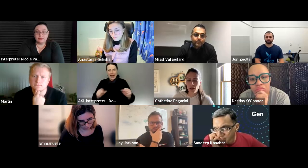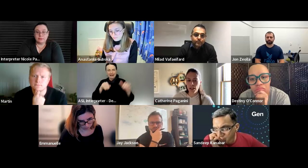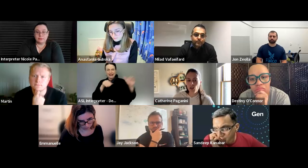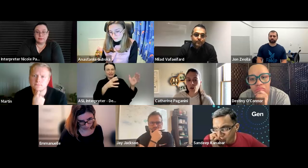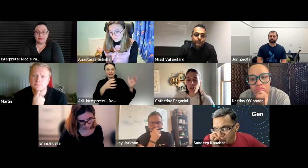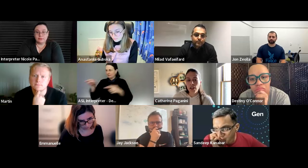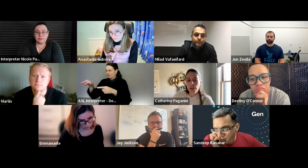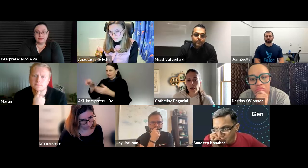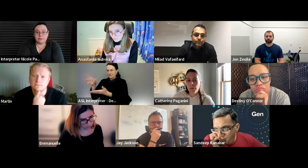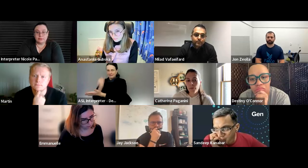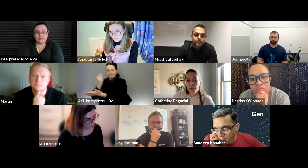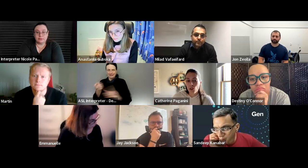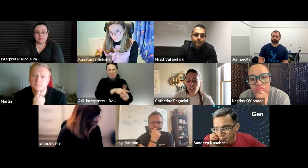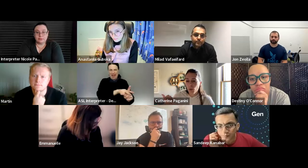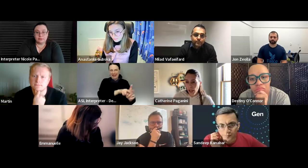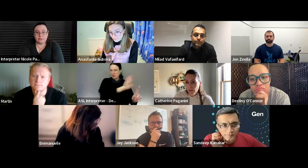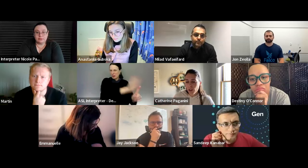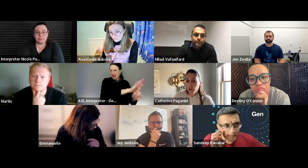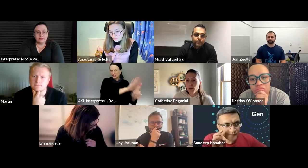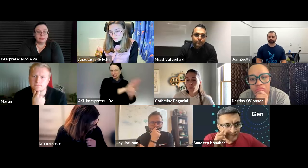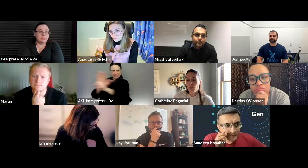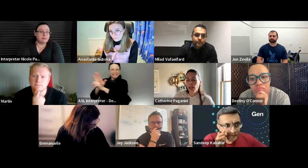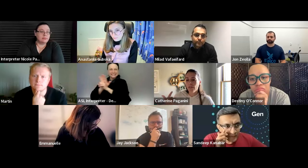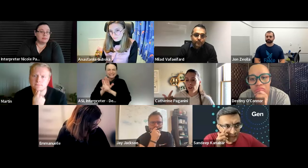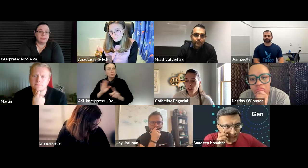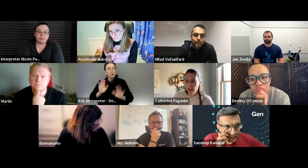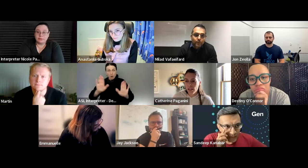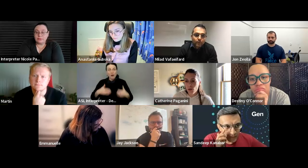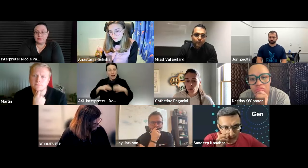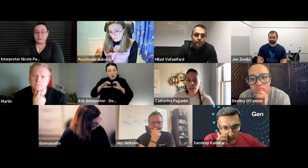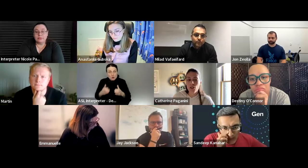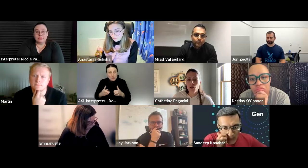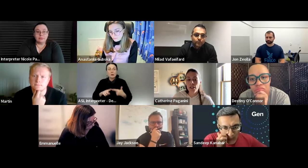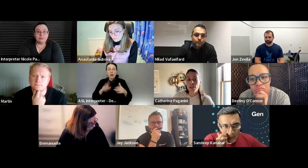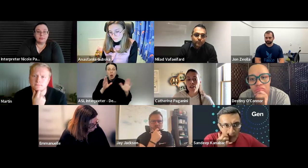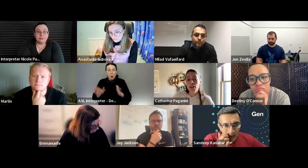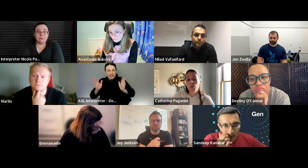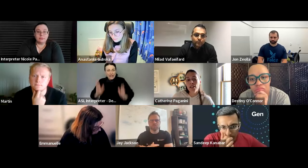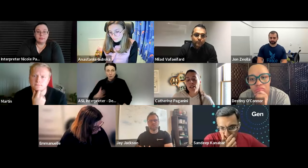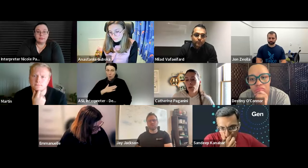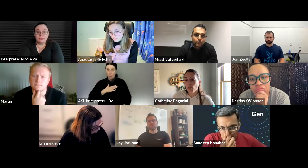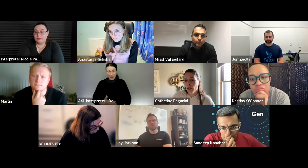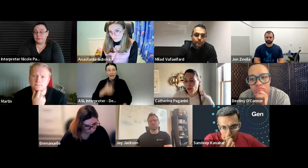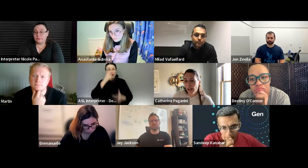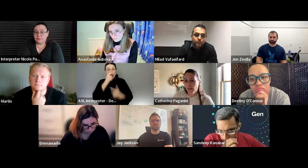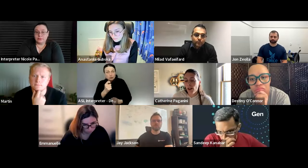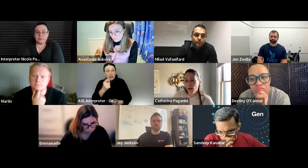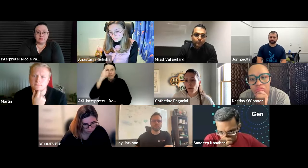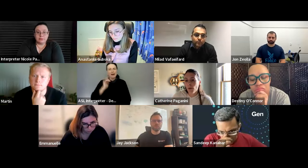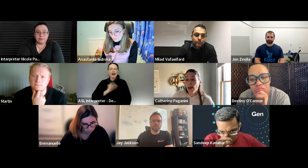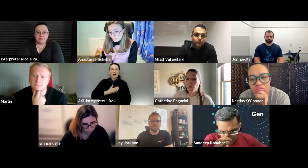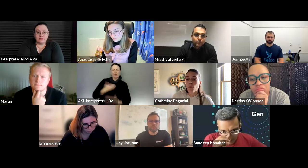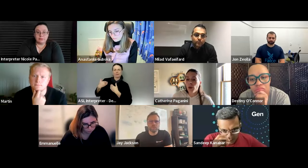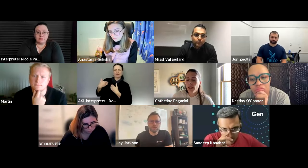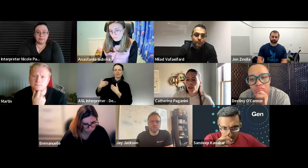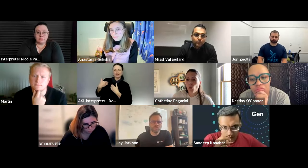kind of talking about that so um it's great that we have a group we have an organizer who's willing to do this but it's up to us to kind